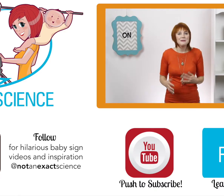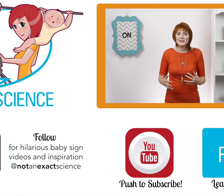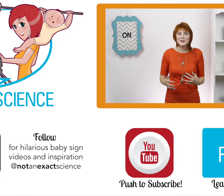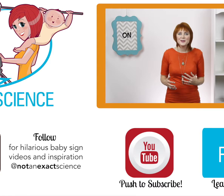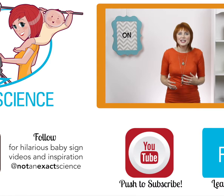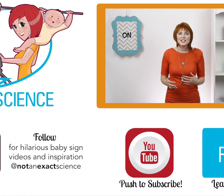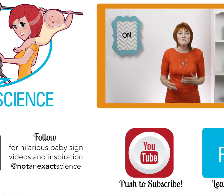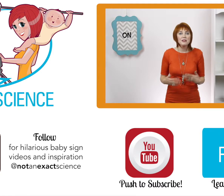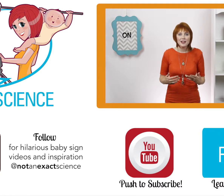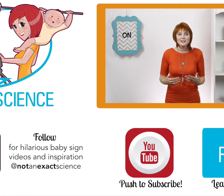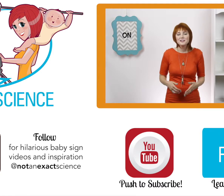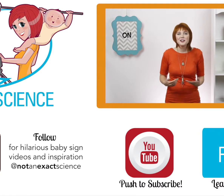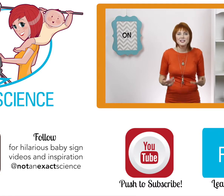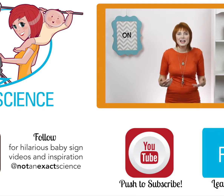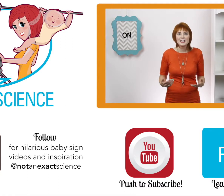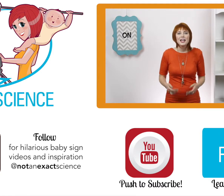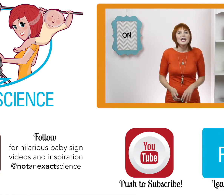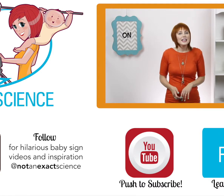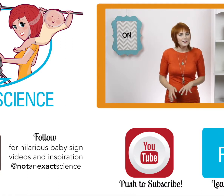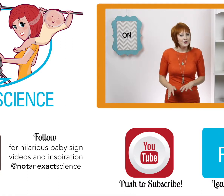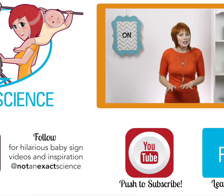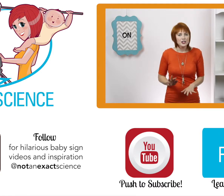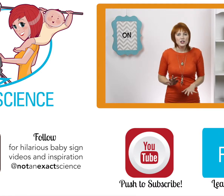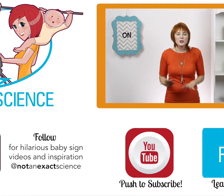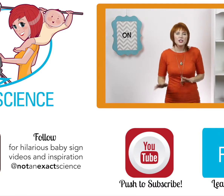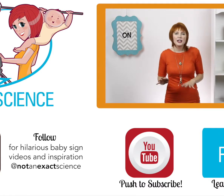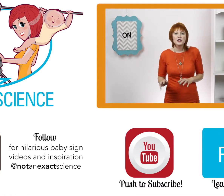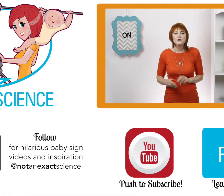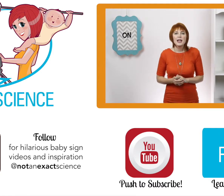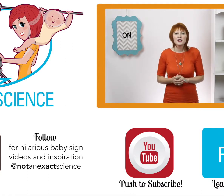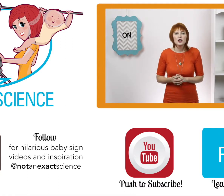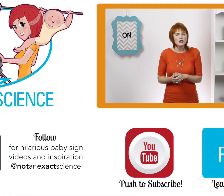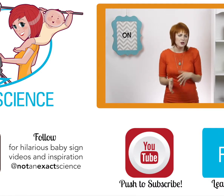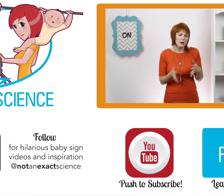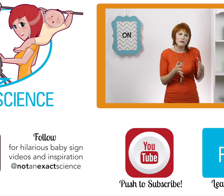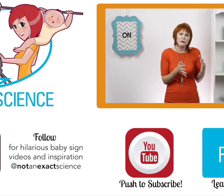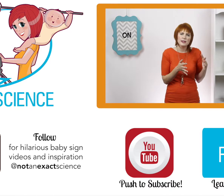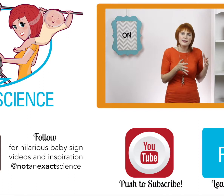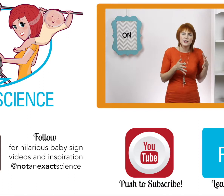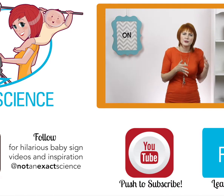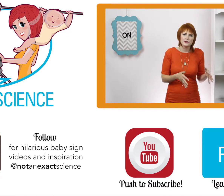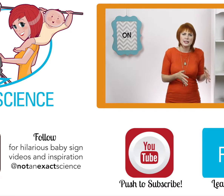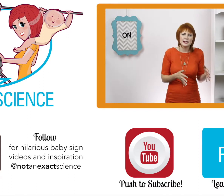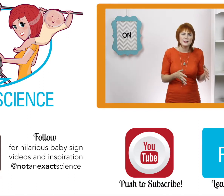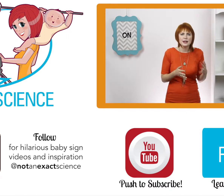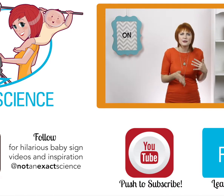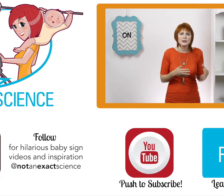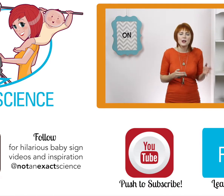make the association and then start signing. If you're not sure which sign to choose next, choose one from something in your routine so that you're doing it all